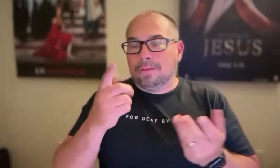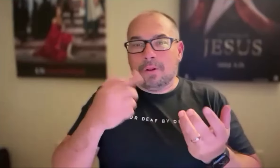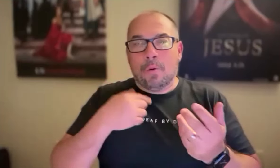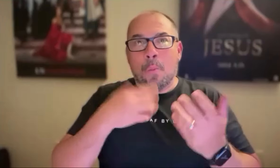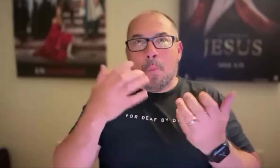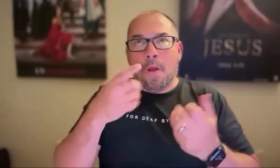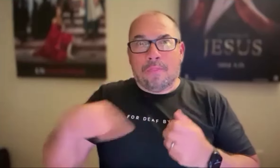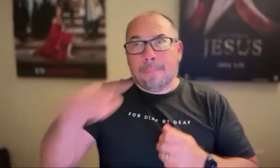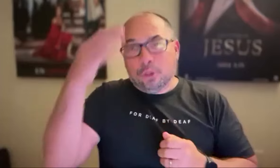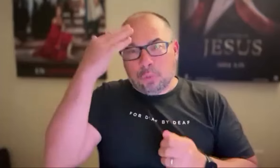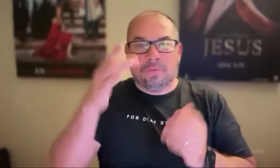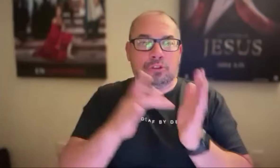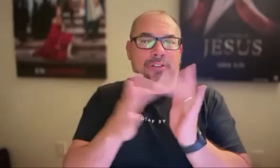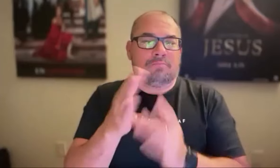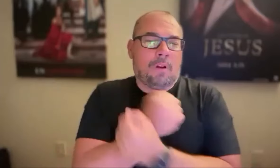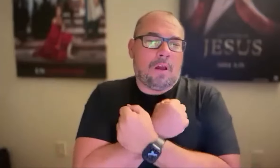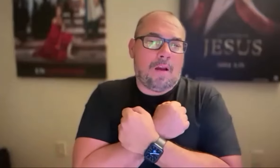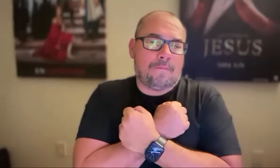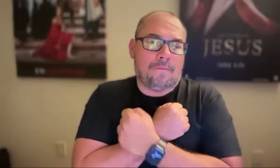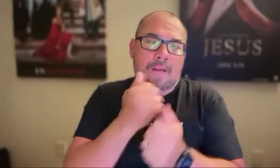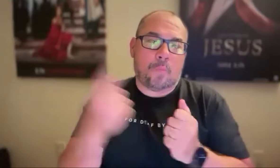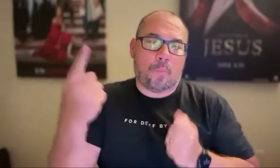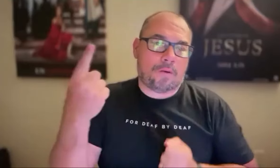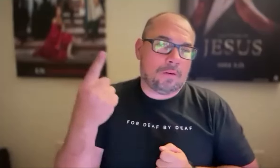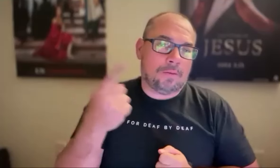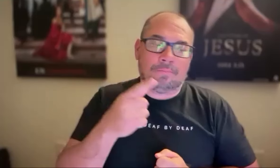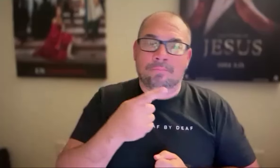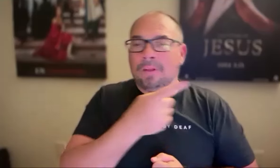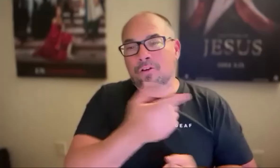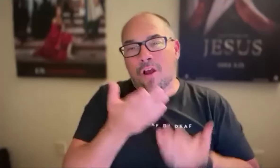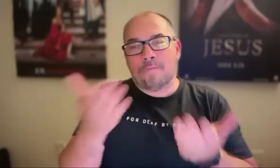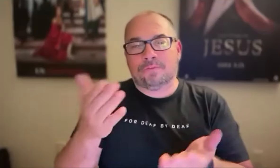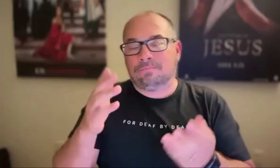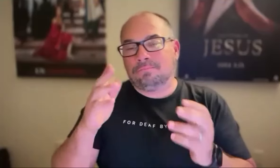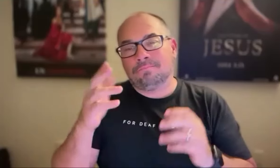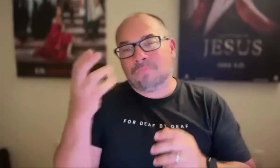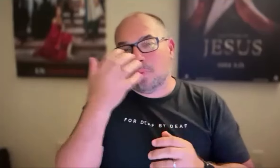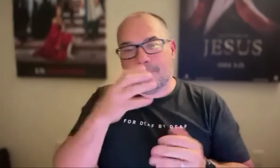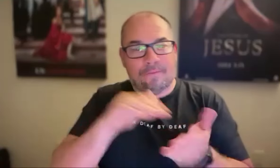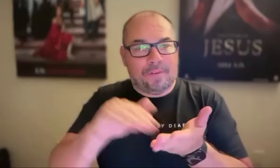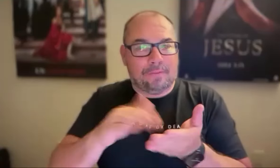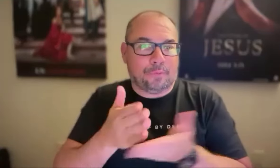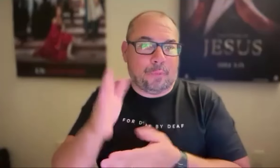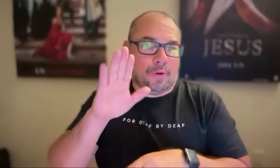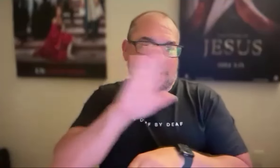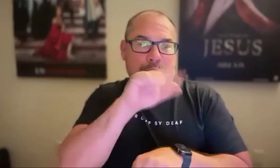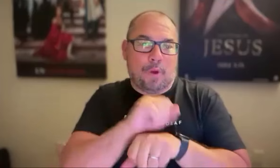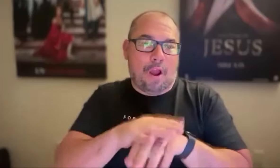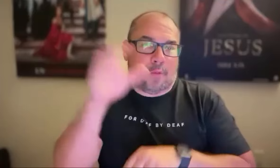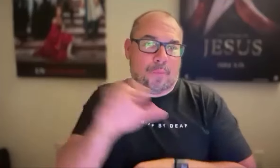Well, I would want them to know Jesus is love, that Jesus wants to offer forgiveness through